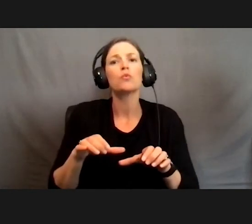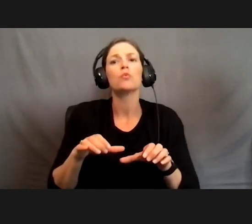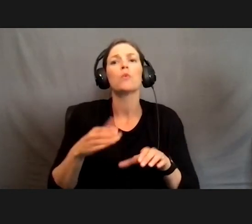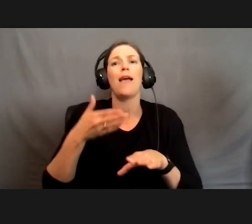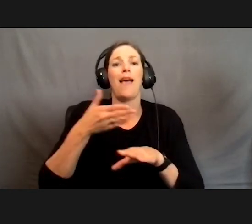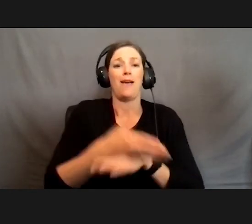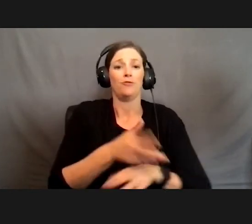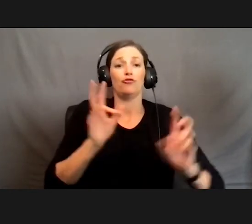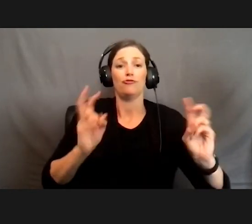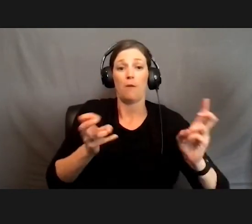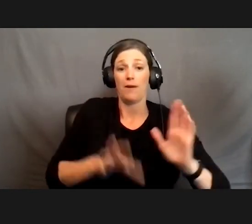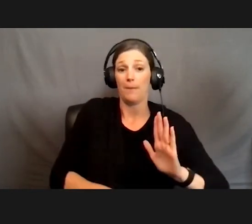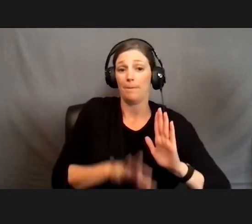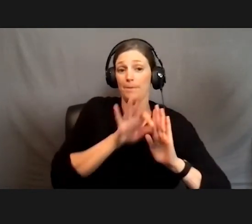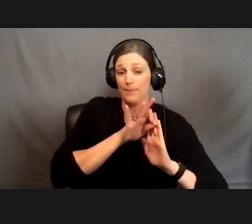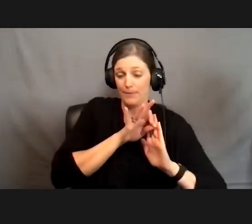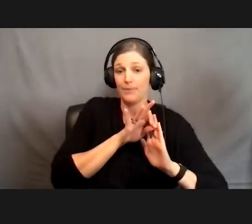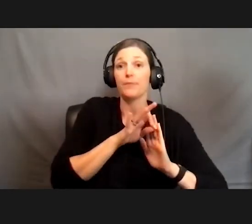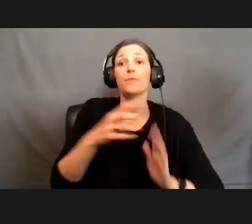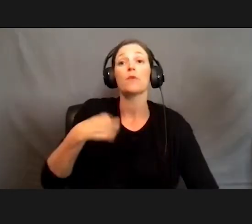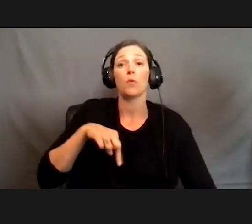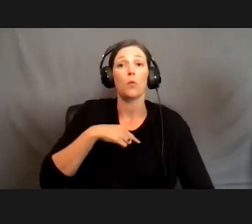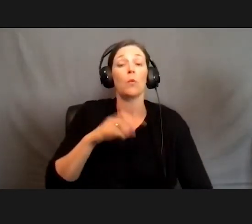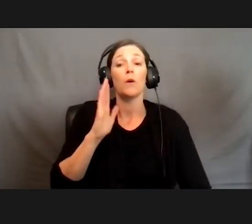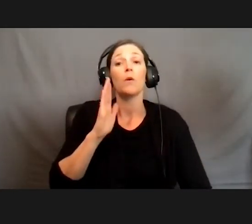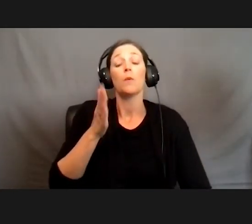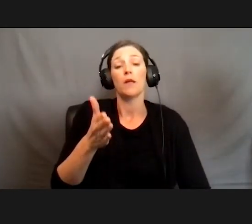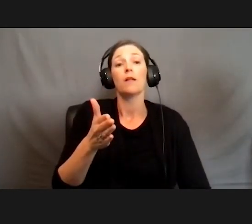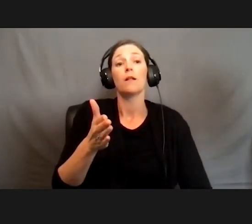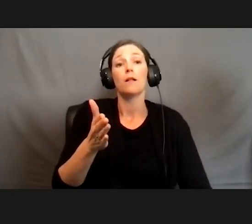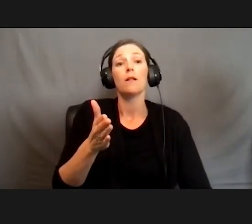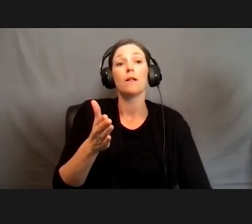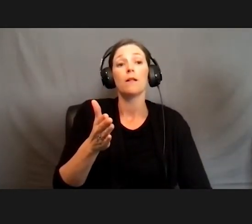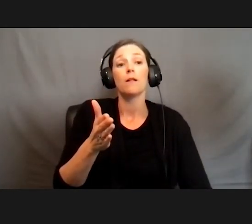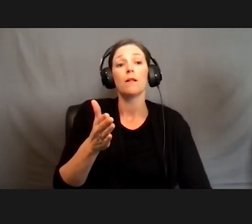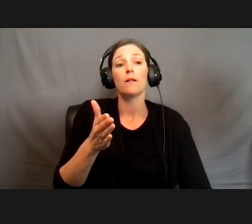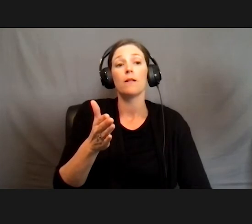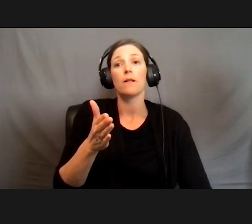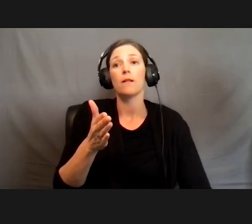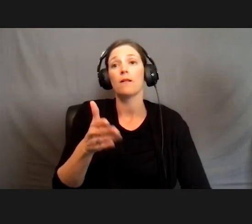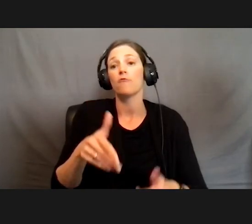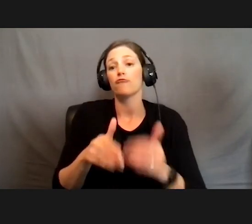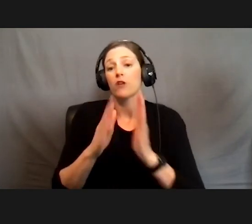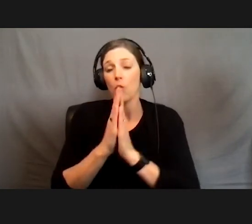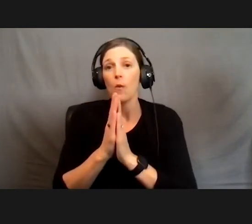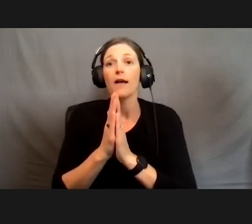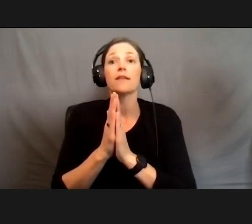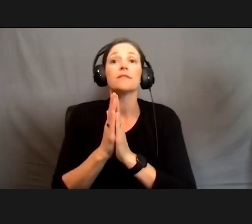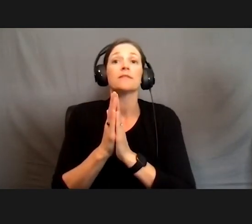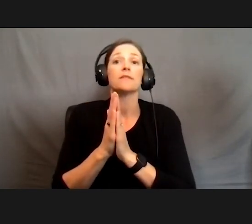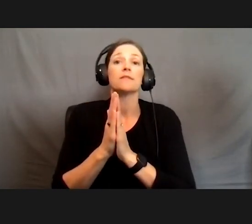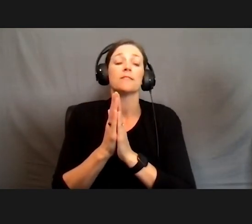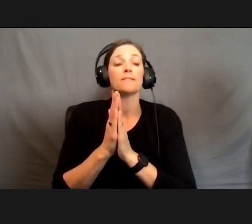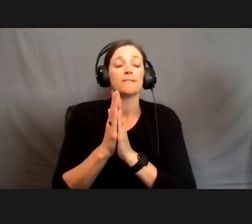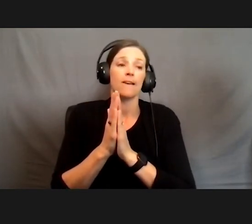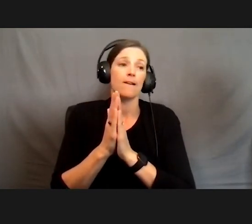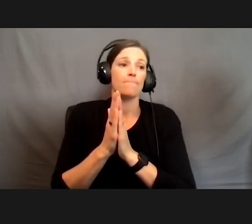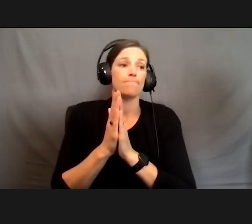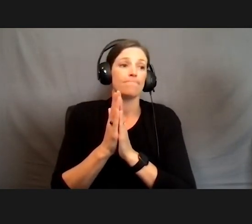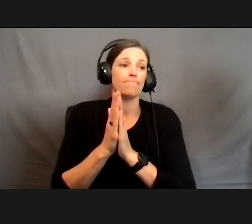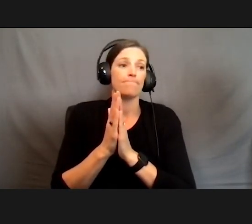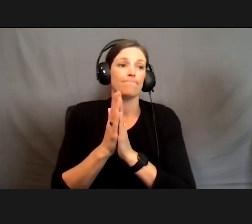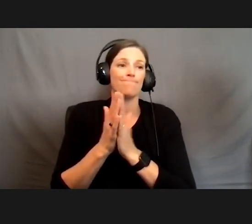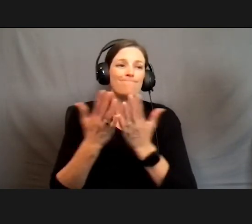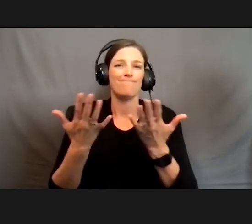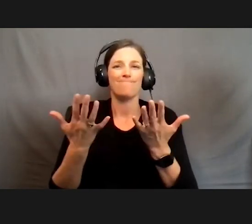topic is selected, we will be requesting a basically